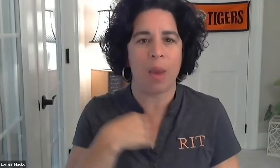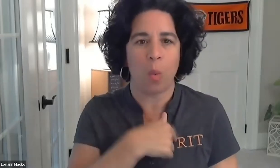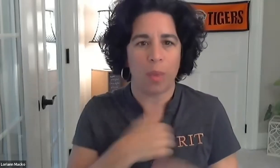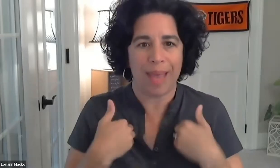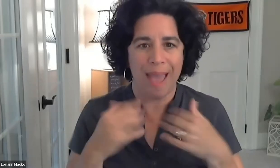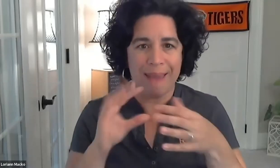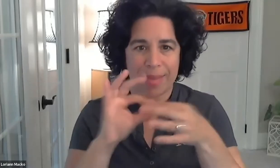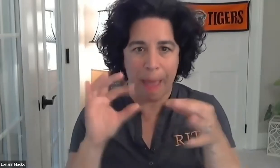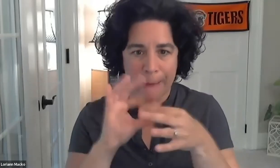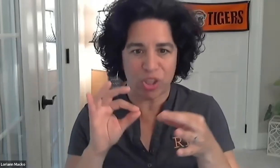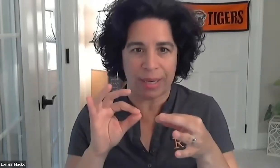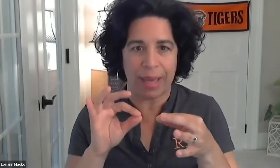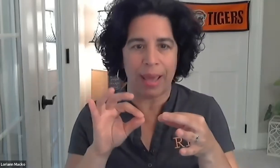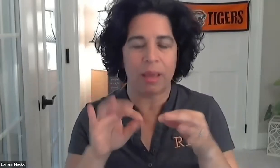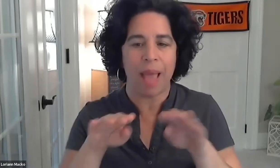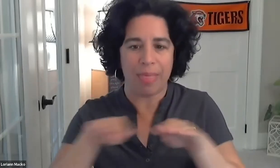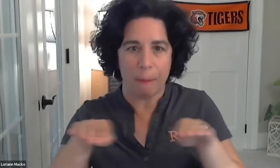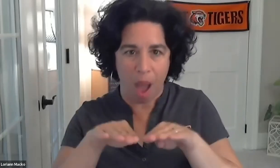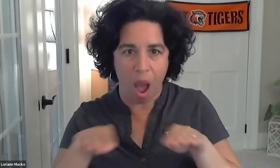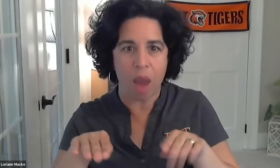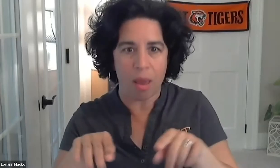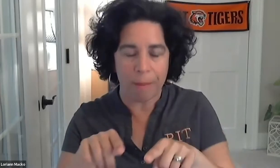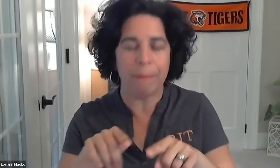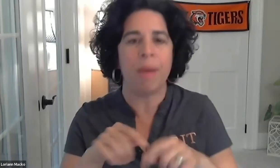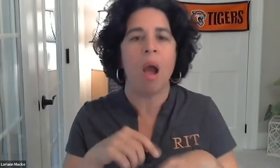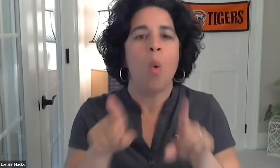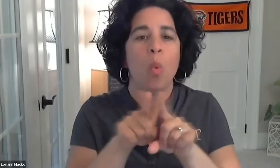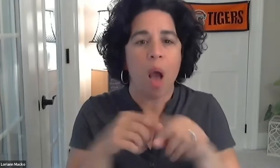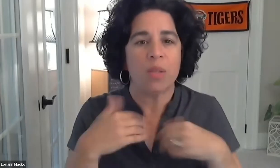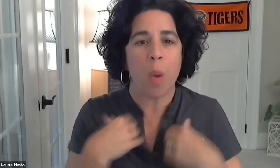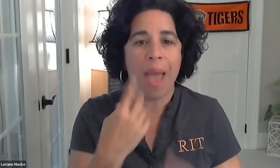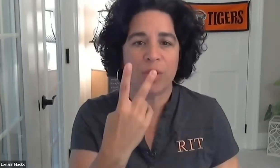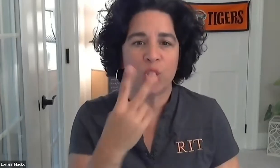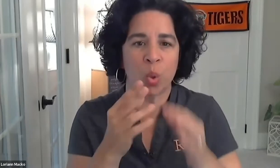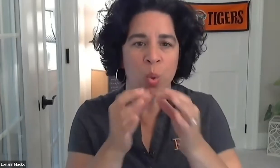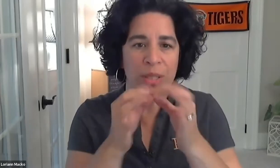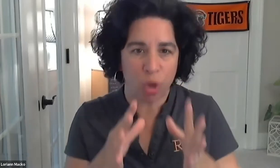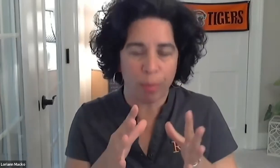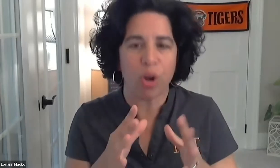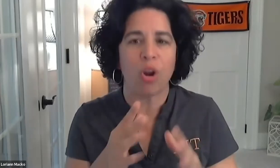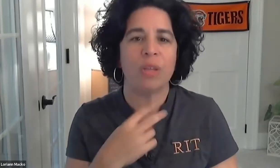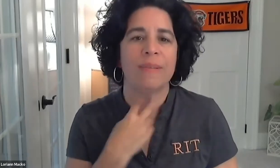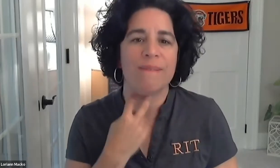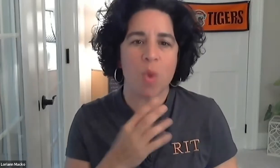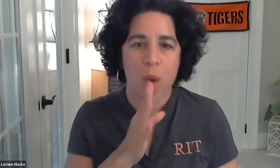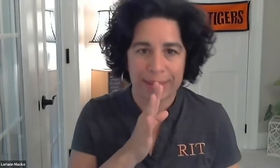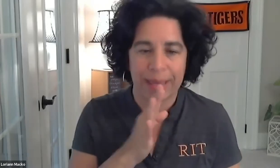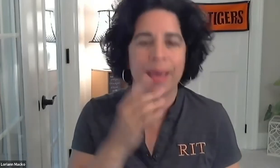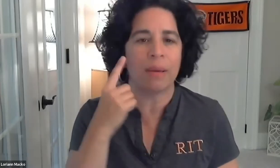reminding you a few things. We do have a captionist. We have captioning on the bottom of our screen, and we have two